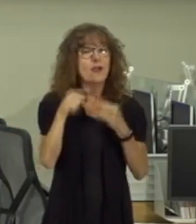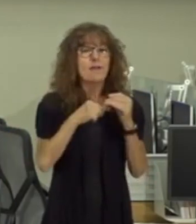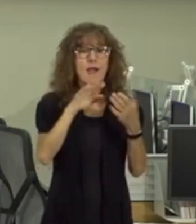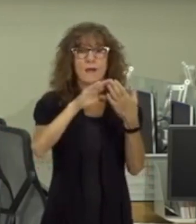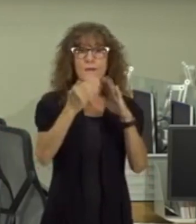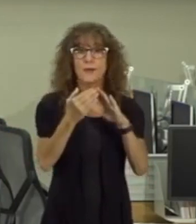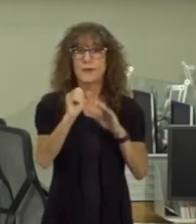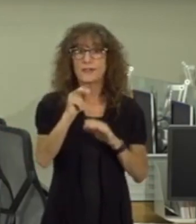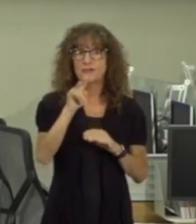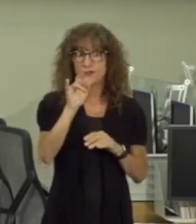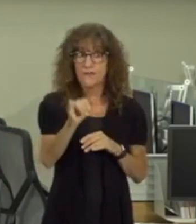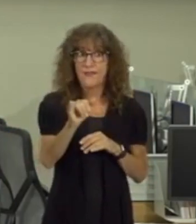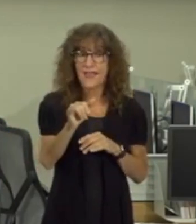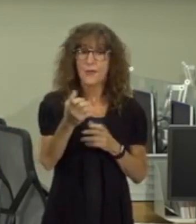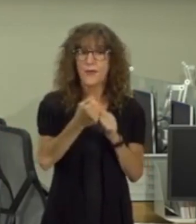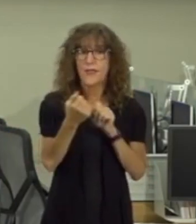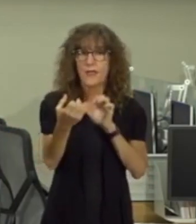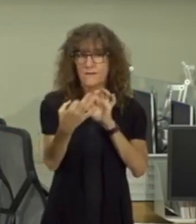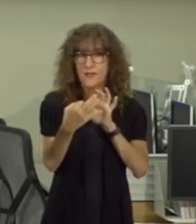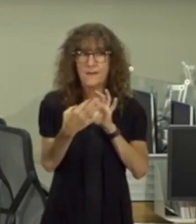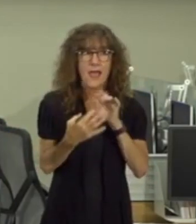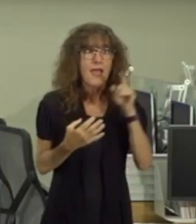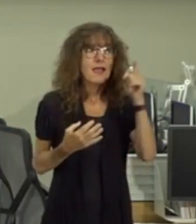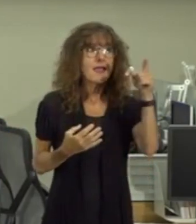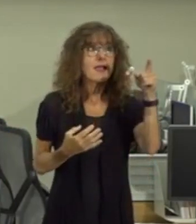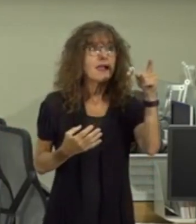survey where we'll get uh feedback from the public